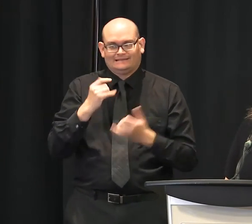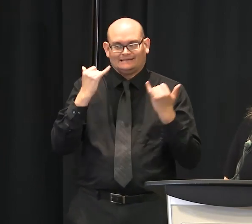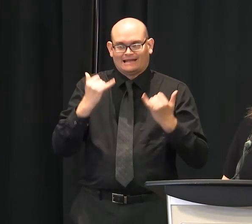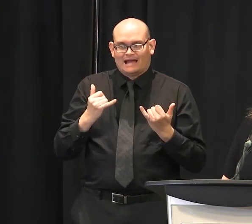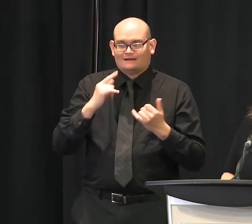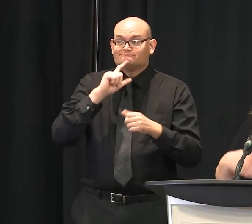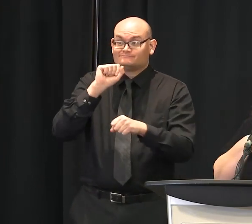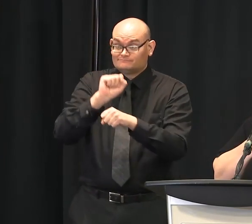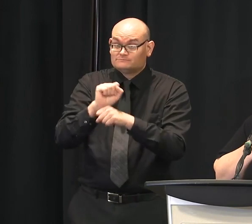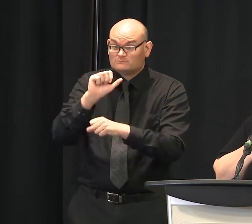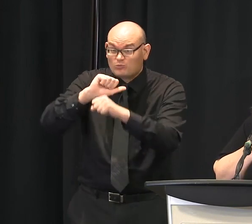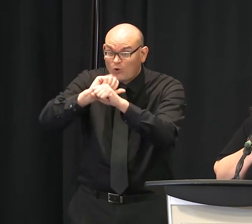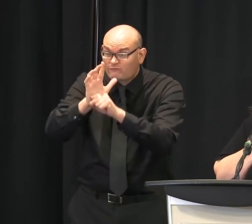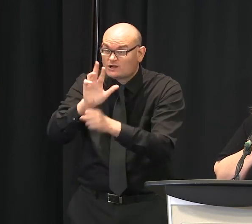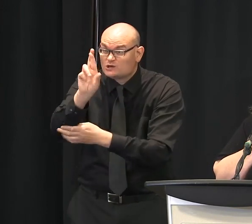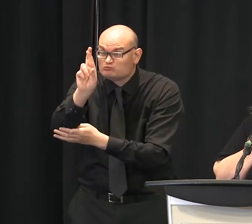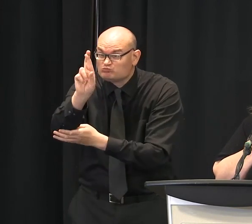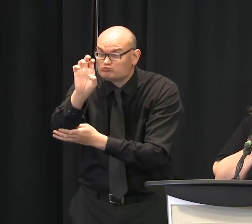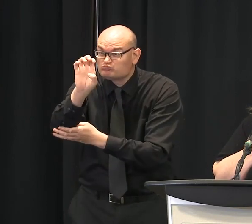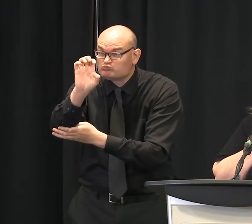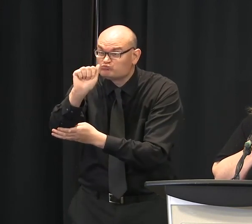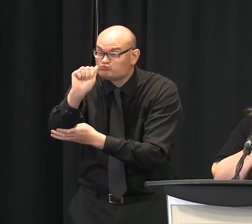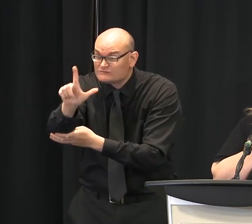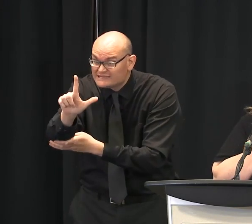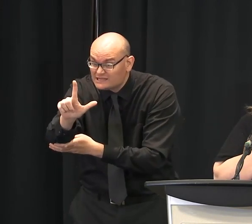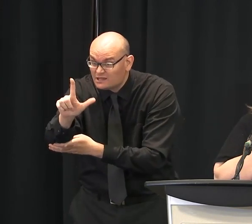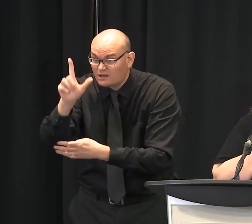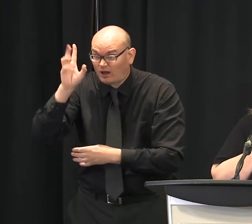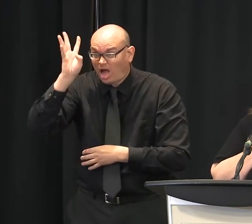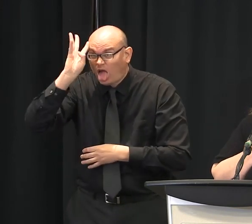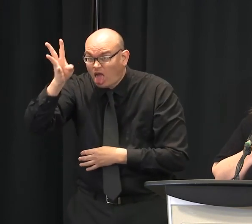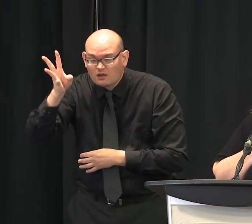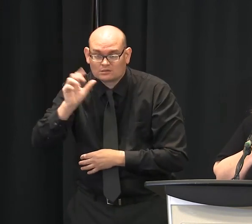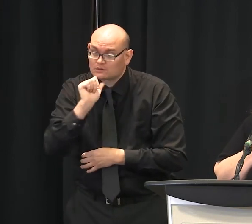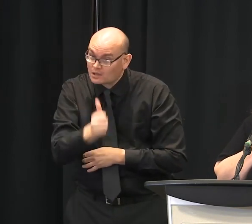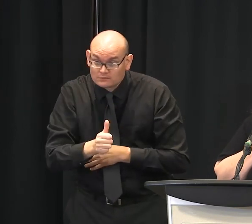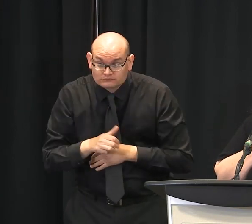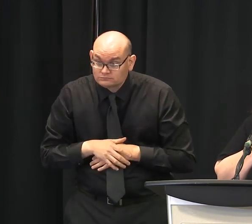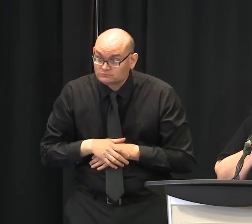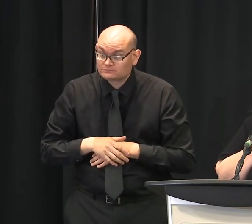And, you know, personally, I've had family and friends impacted. I know a lot of us have.